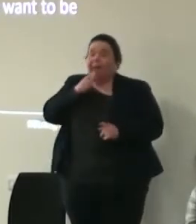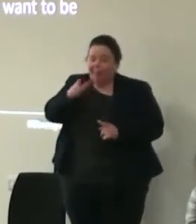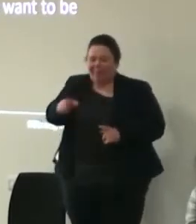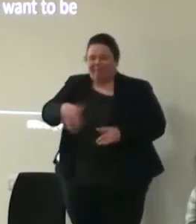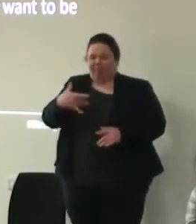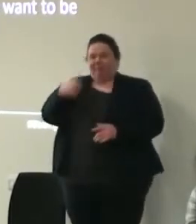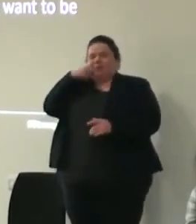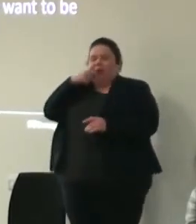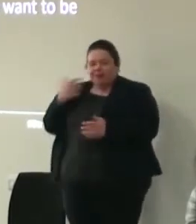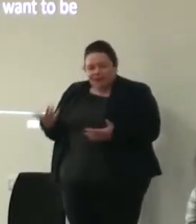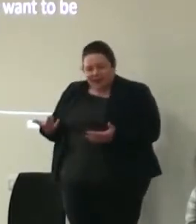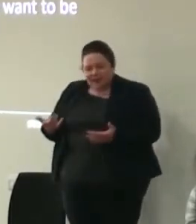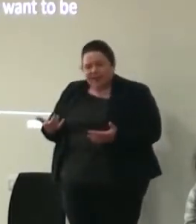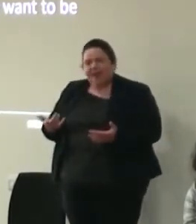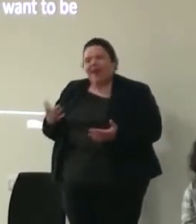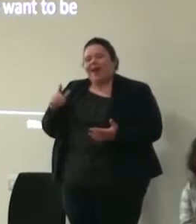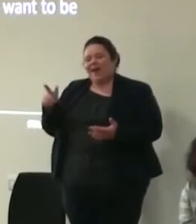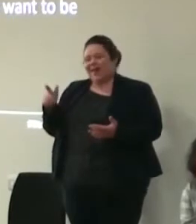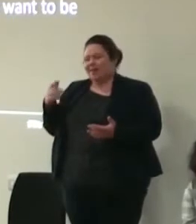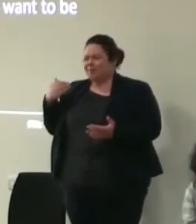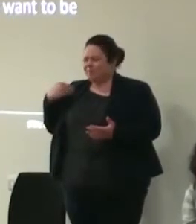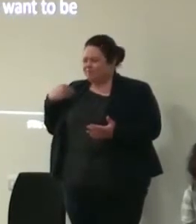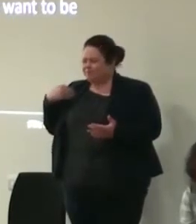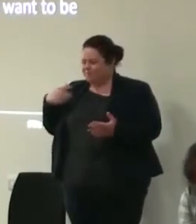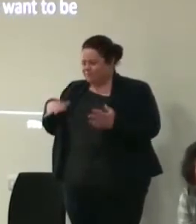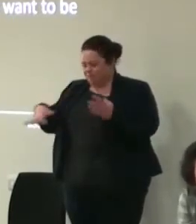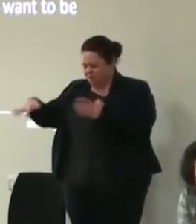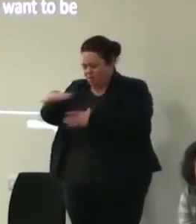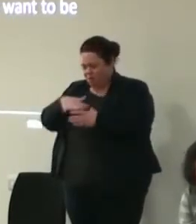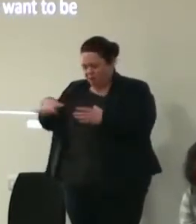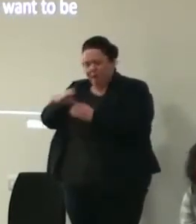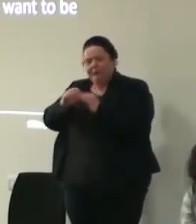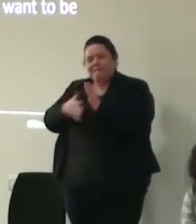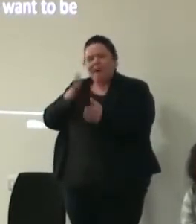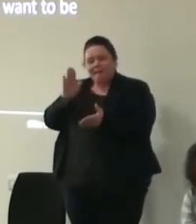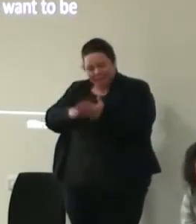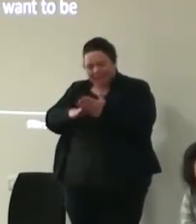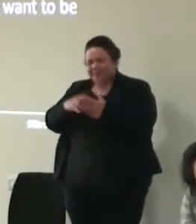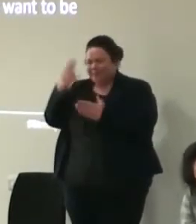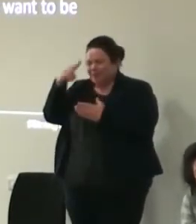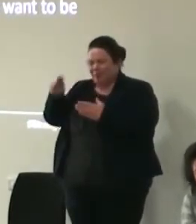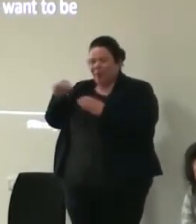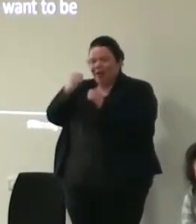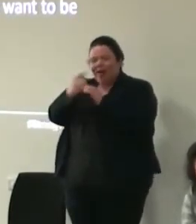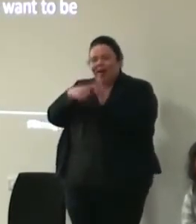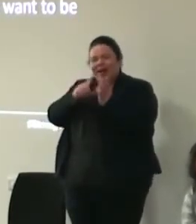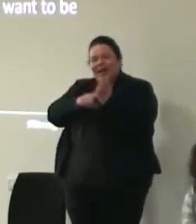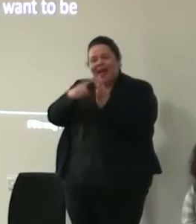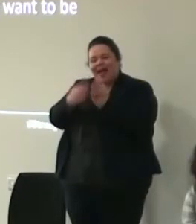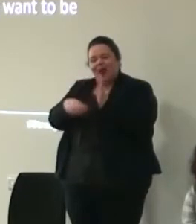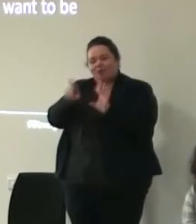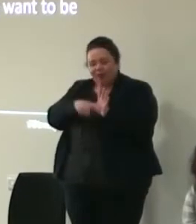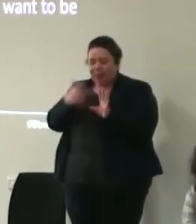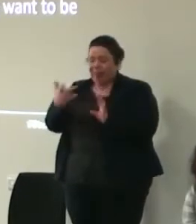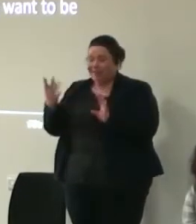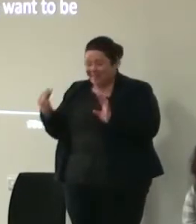categorised we used to run a programme in Birmingham called Gallery 37 and it was a training programme that prioritised